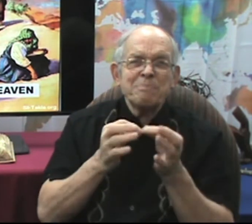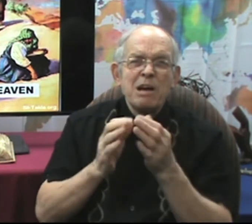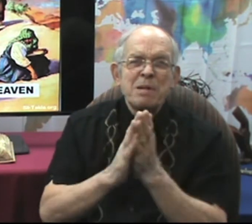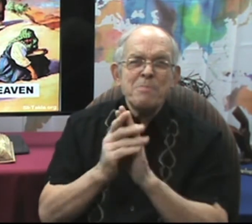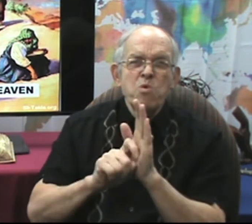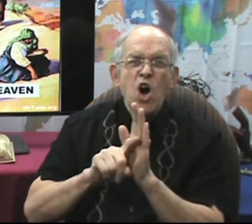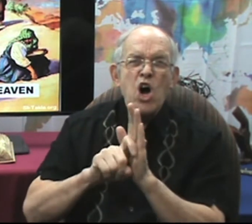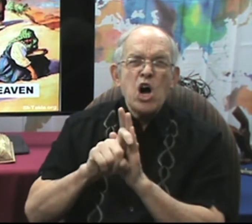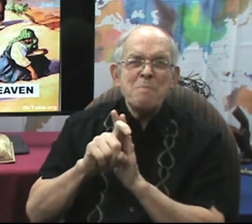they come to God.